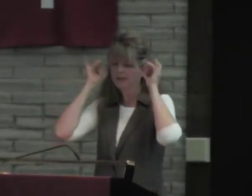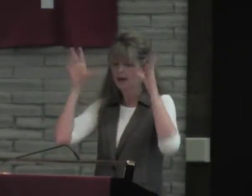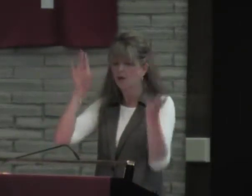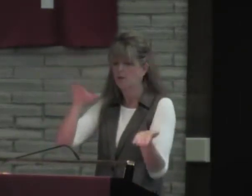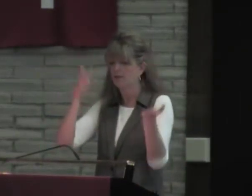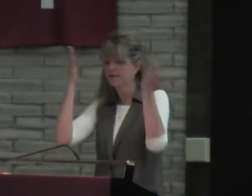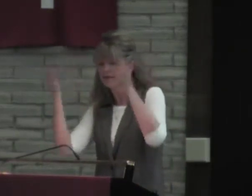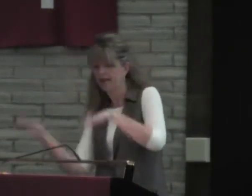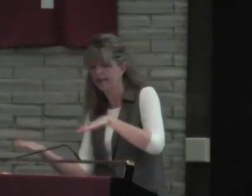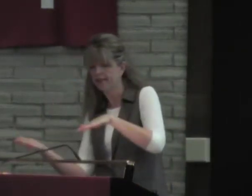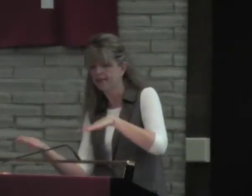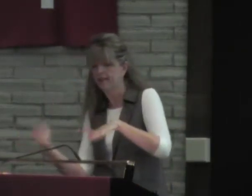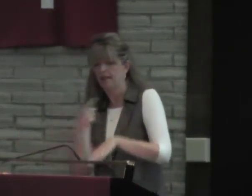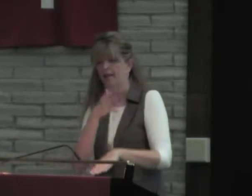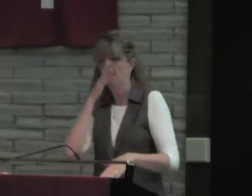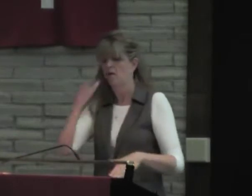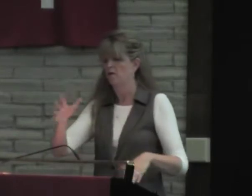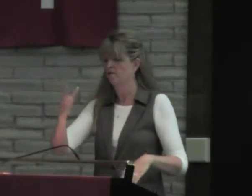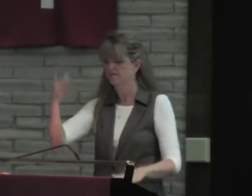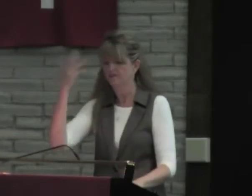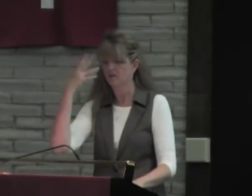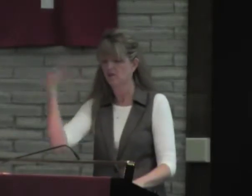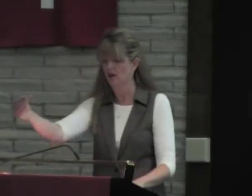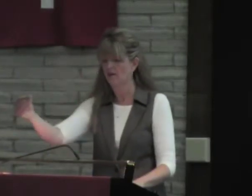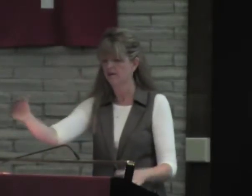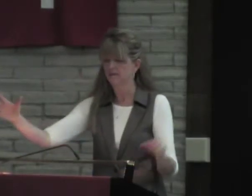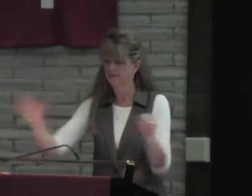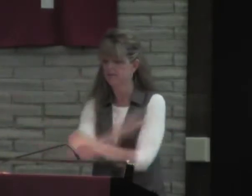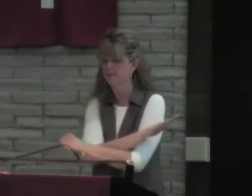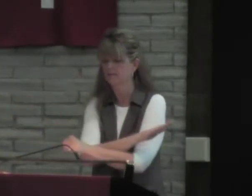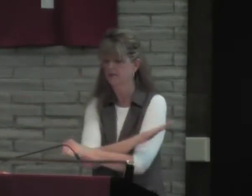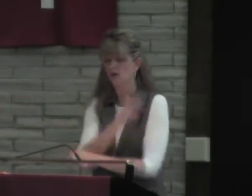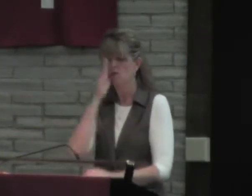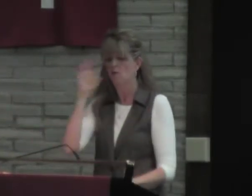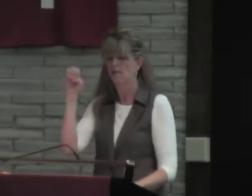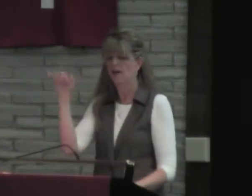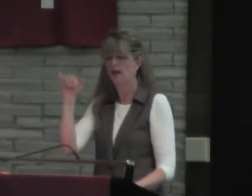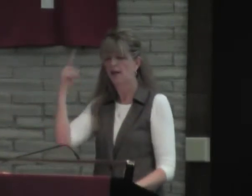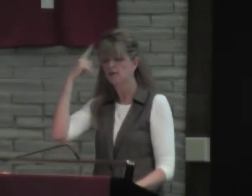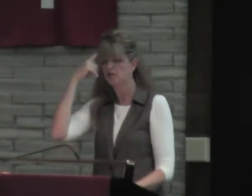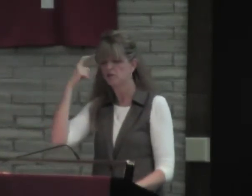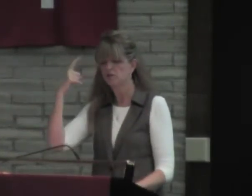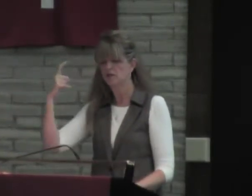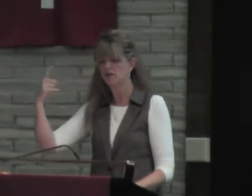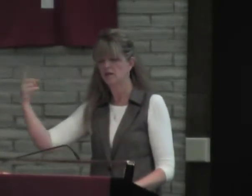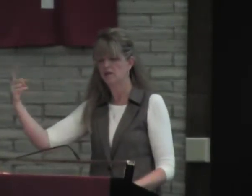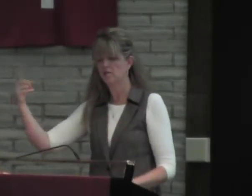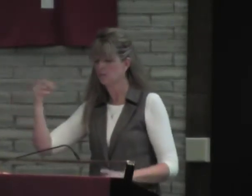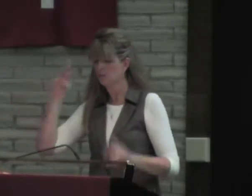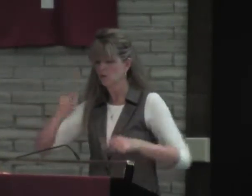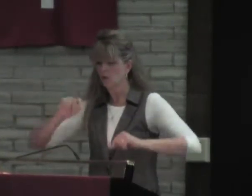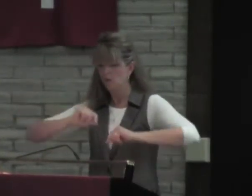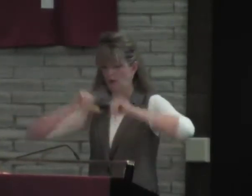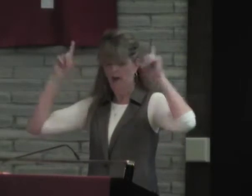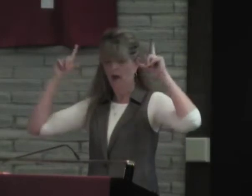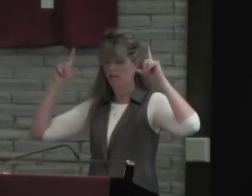destroyed, completely swept away by terrors. They are like a dream when one awakes.